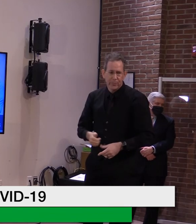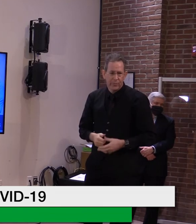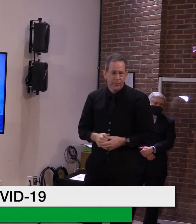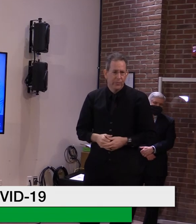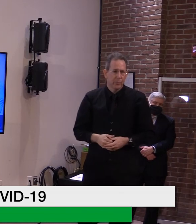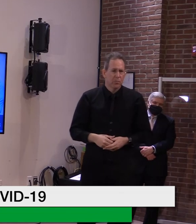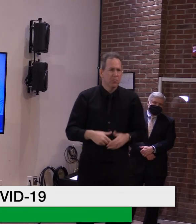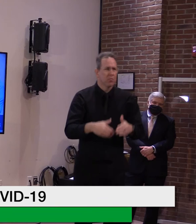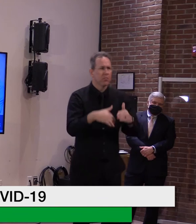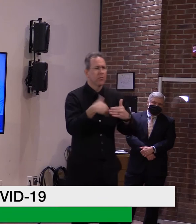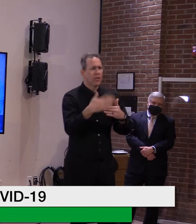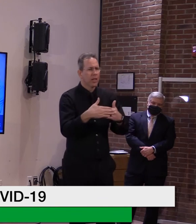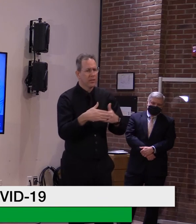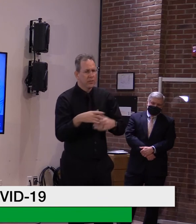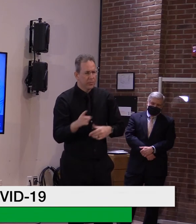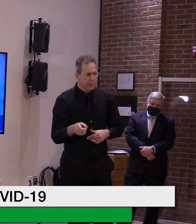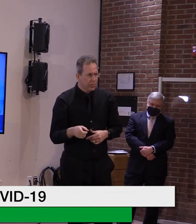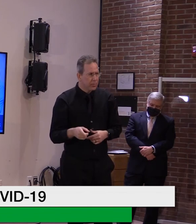Malija Burlington.